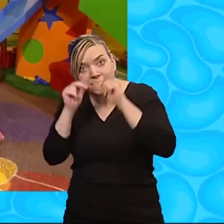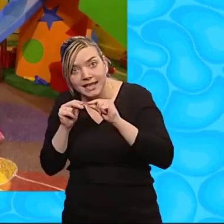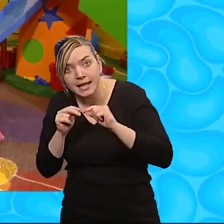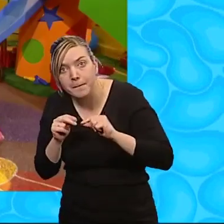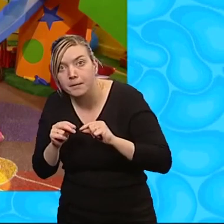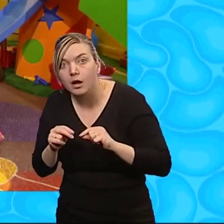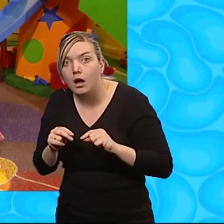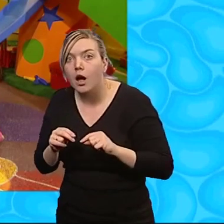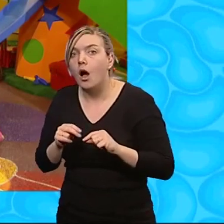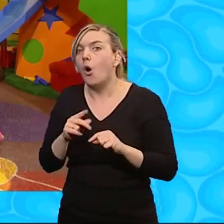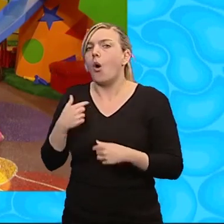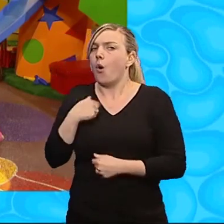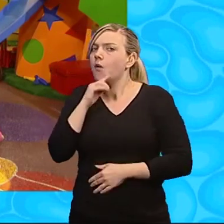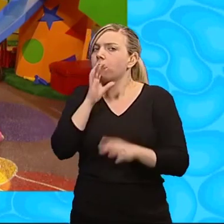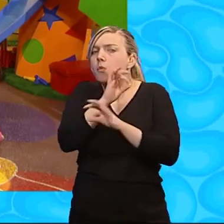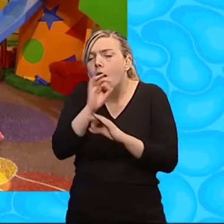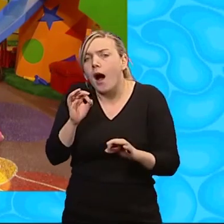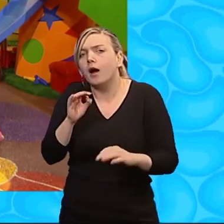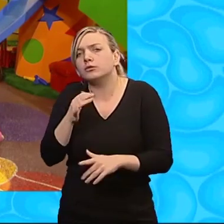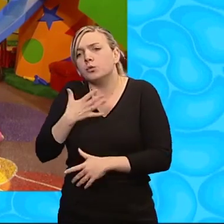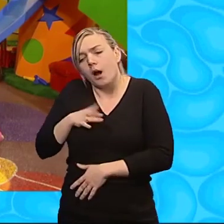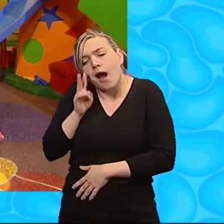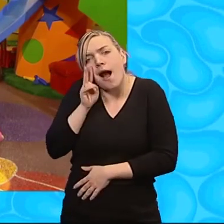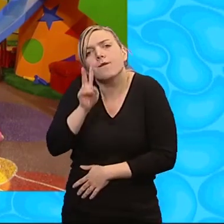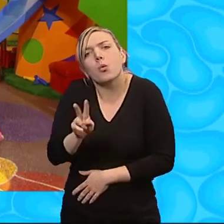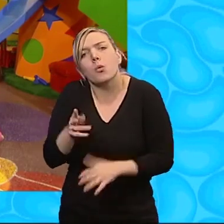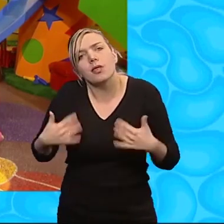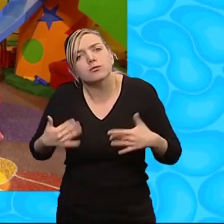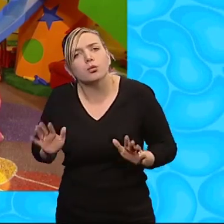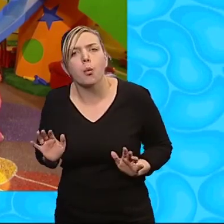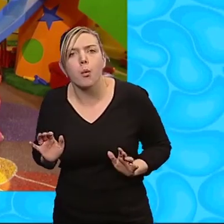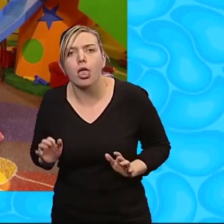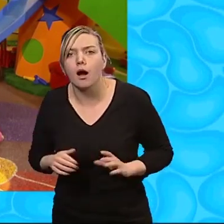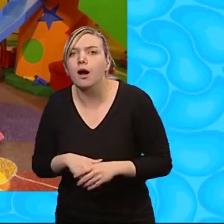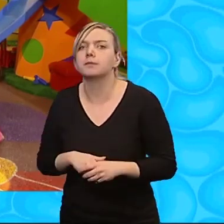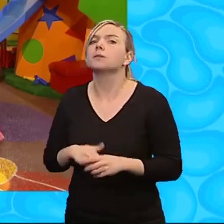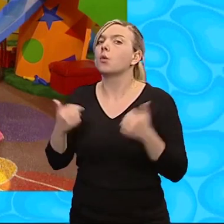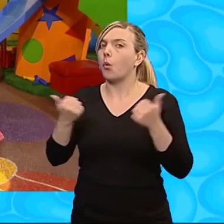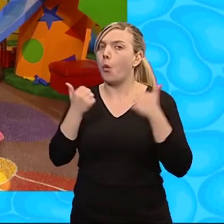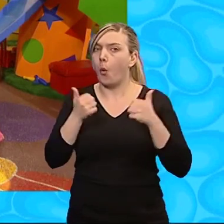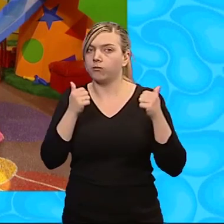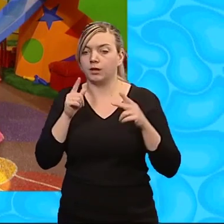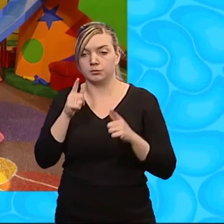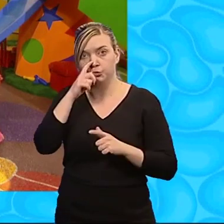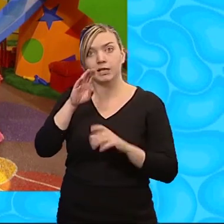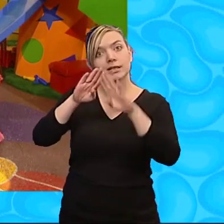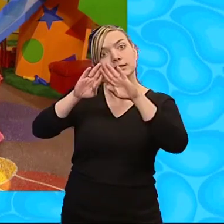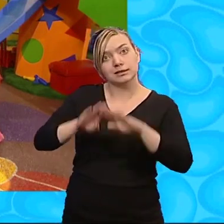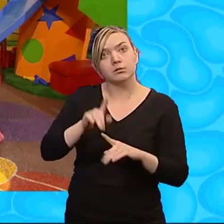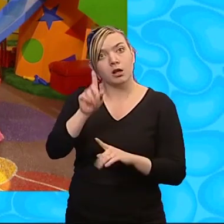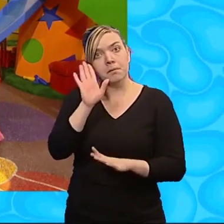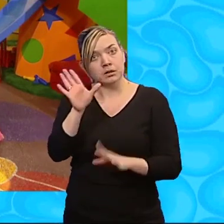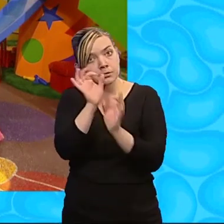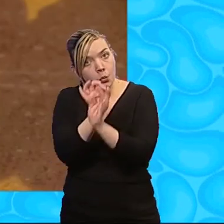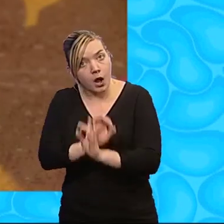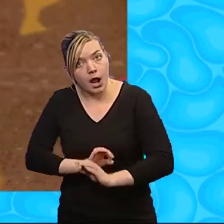sleep. Well, we will be quiet, Fizz. We just want to see her. OK. OK. You can all sit there then, but very quiet, please.